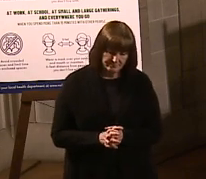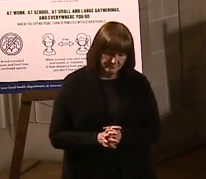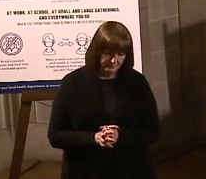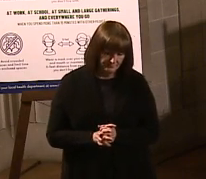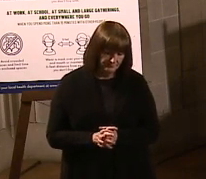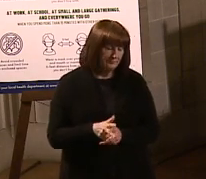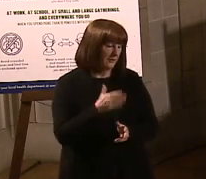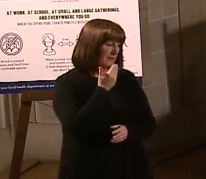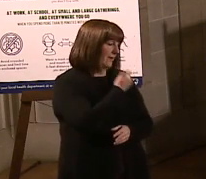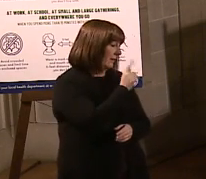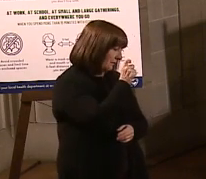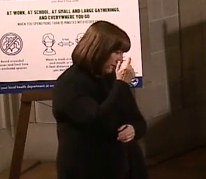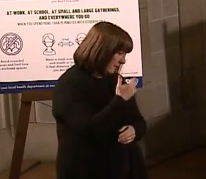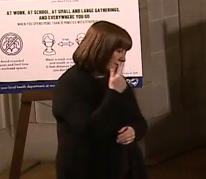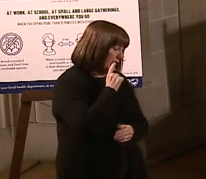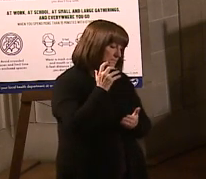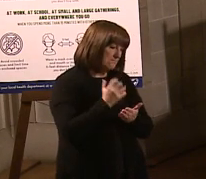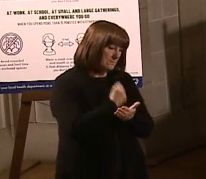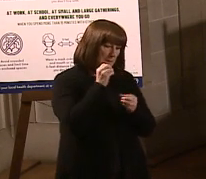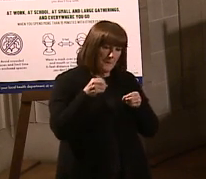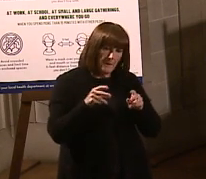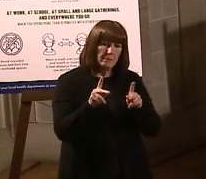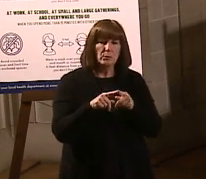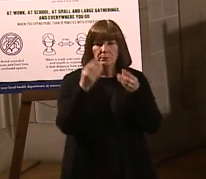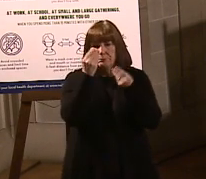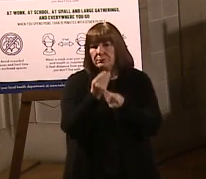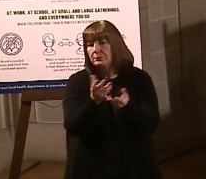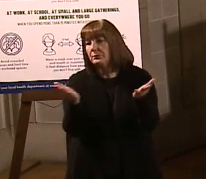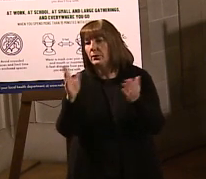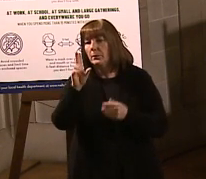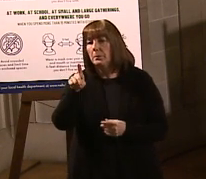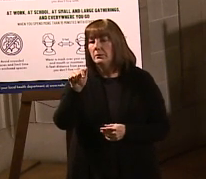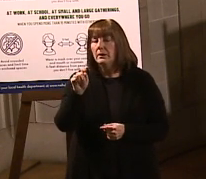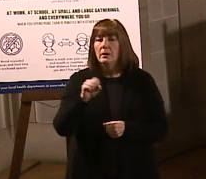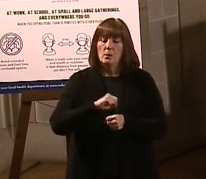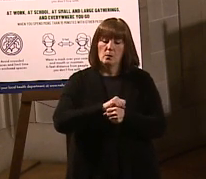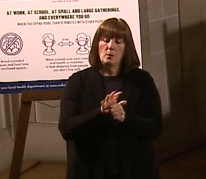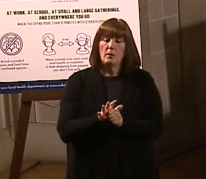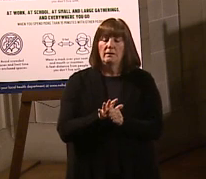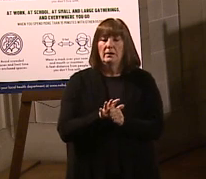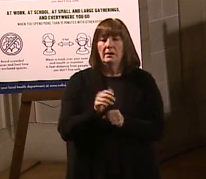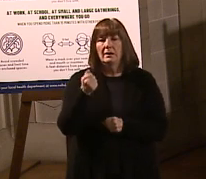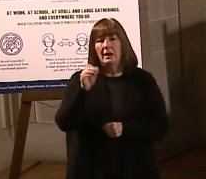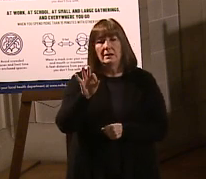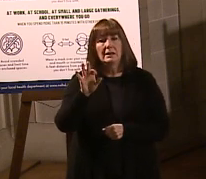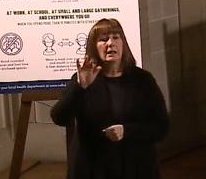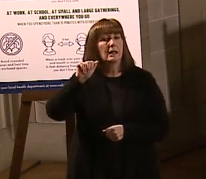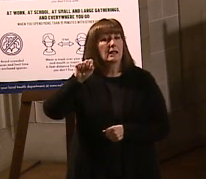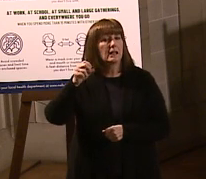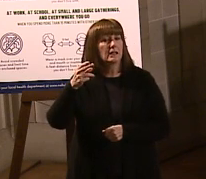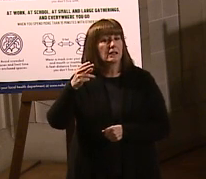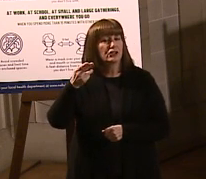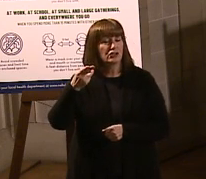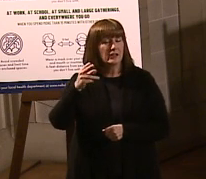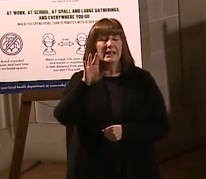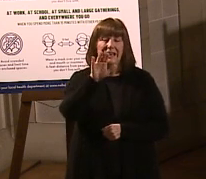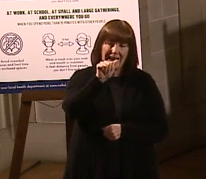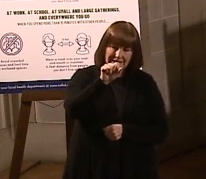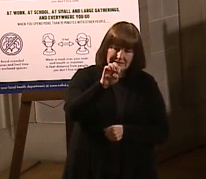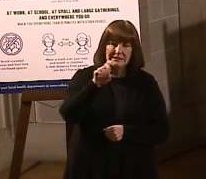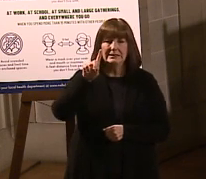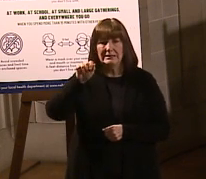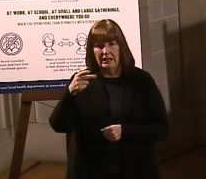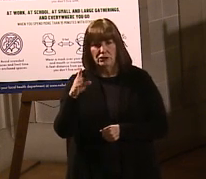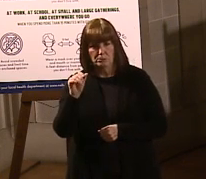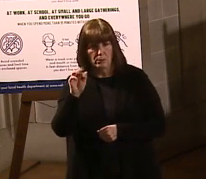Yes, thank you, Governor, for the opportunity to provide an update on the COVID-19 case dashboard. So earlier this week, we moved our COVID